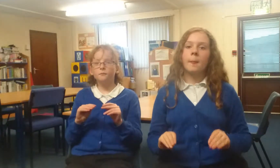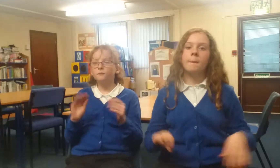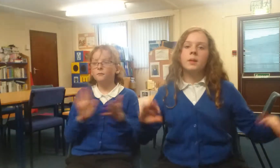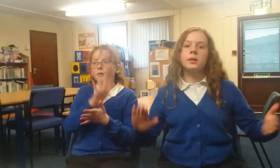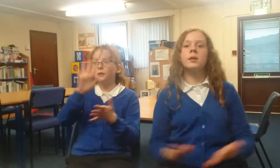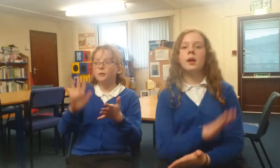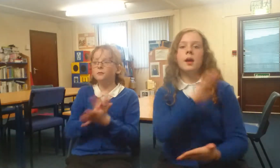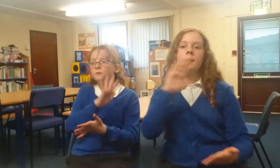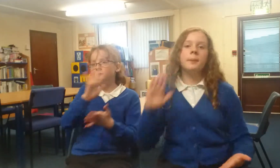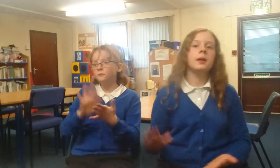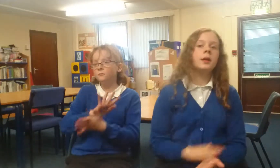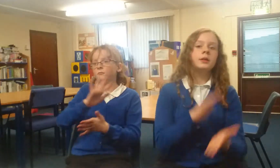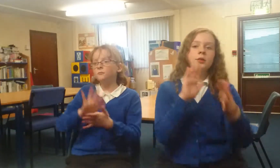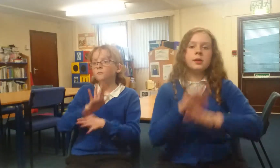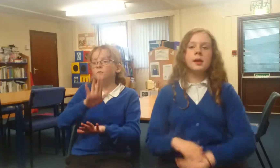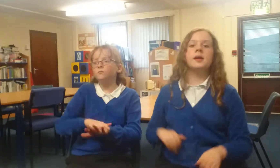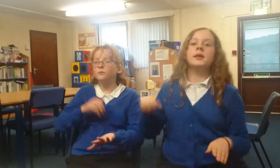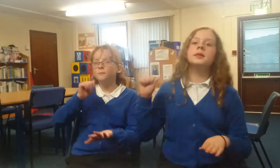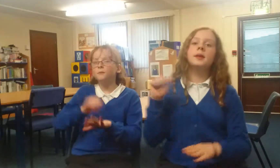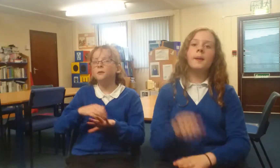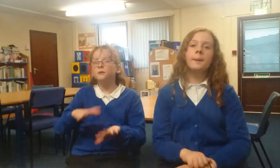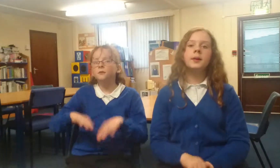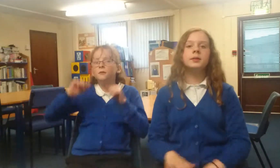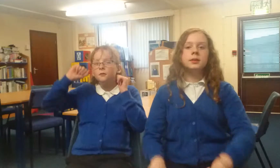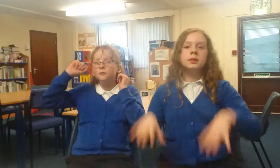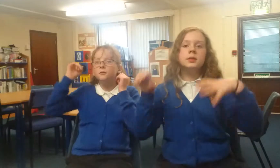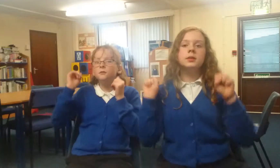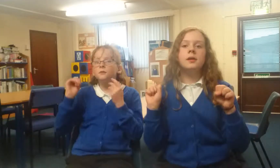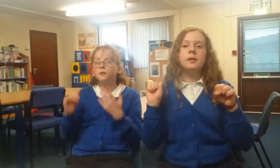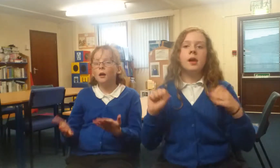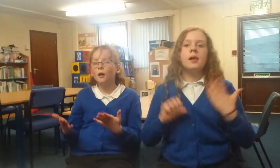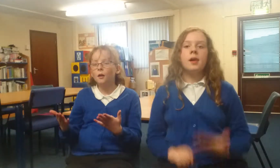Get your merry Christmas started now